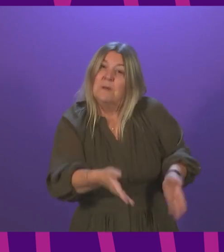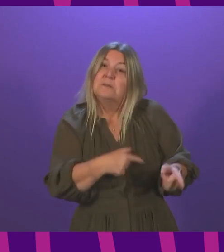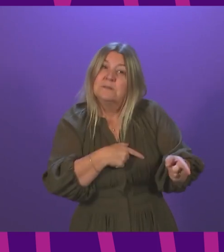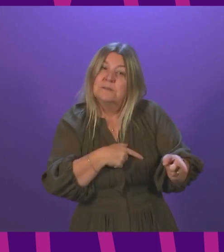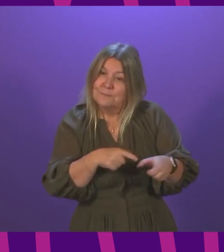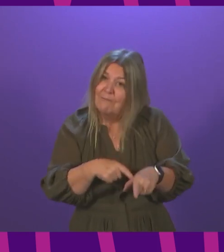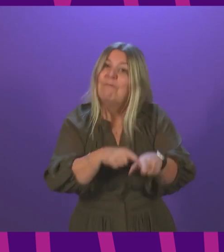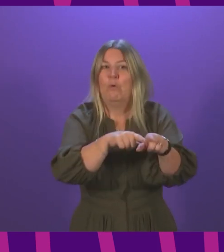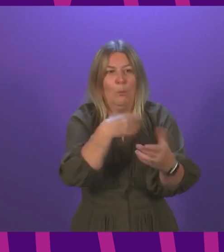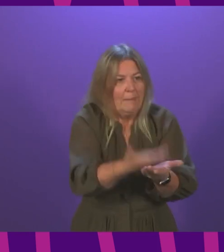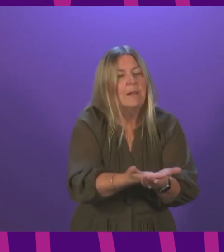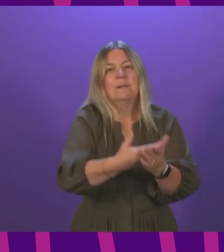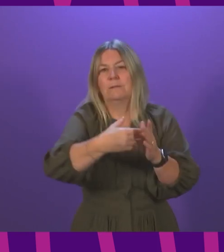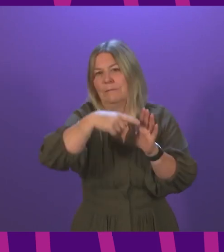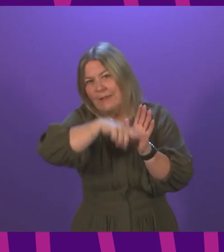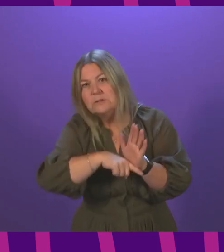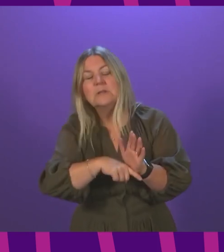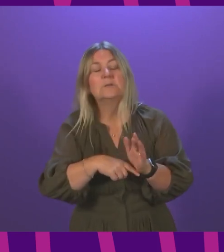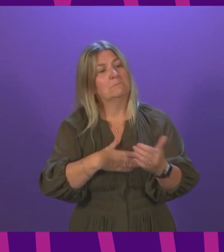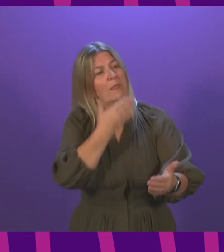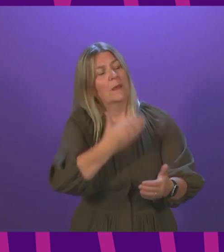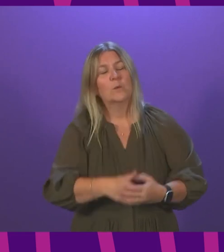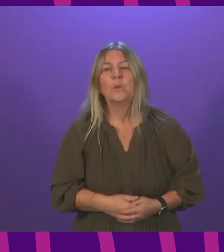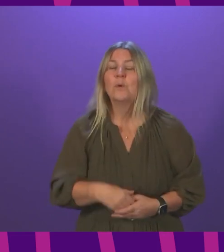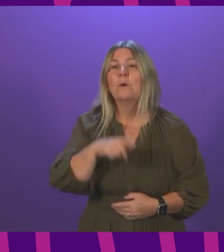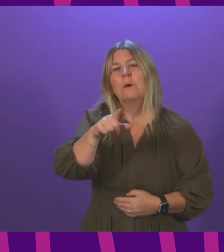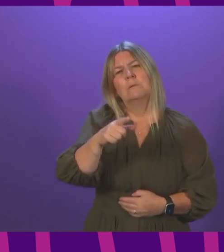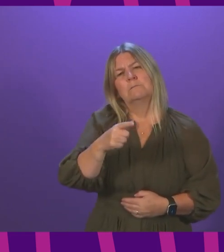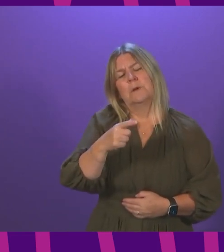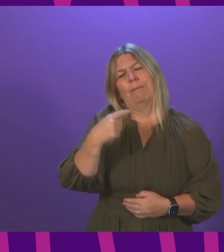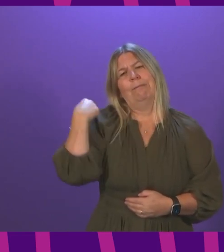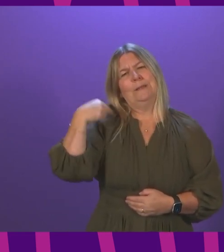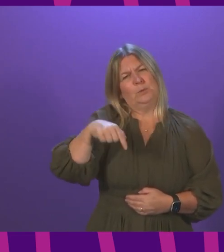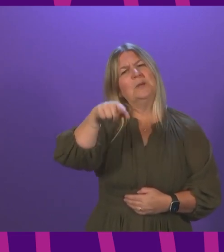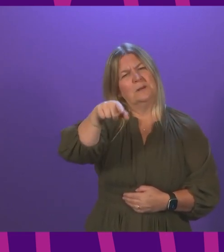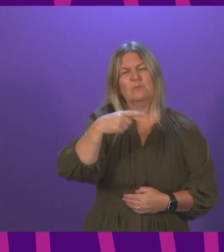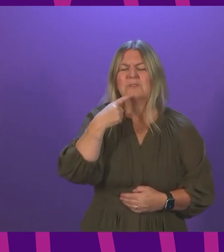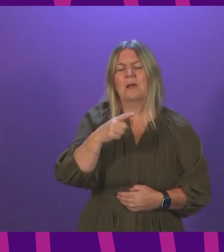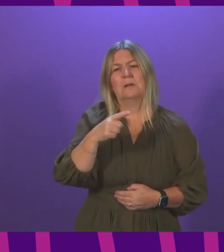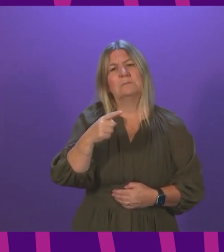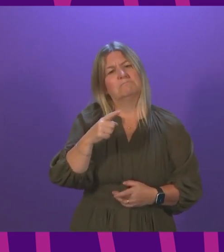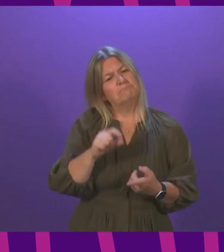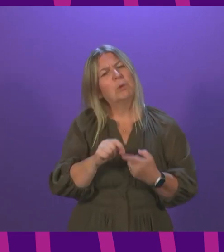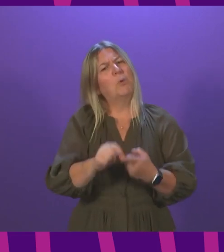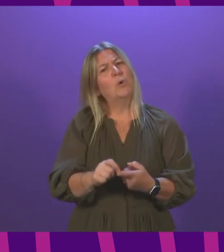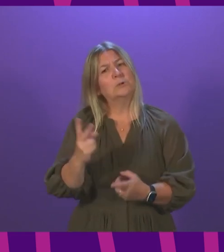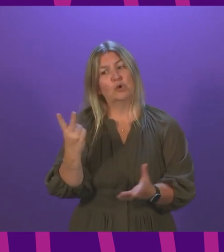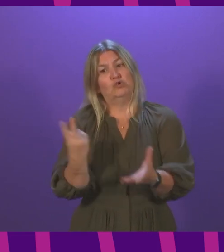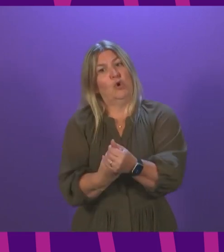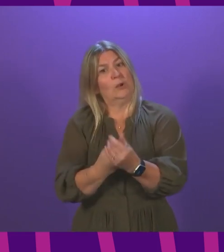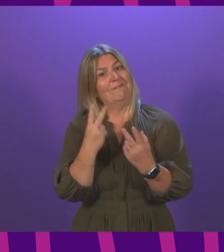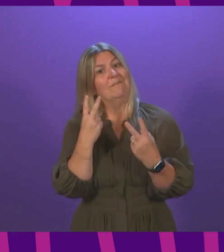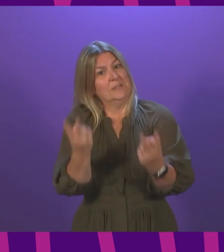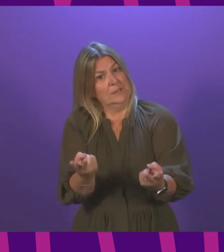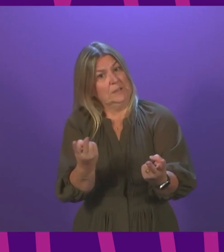legislation that comes forward. Earlier this week, the First Minister proposed that we go on a joint visit and she knows I immediately